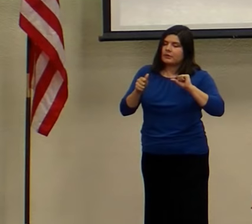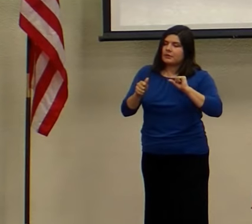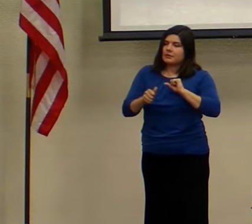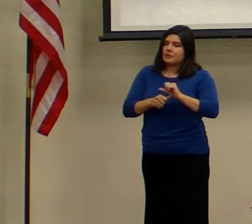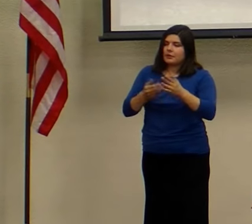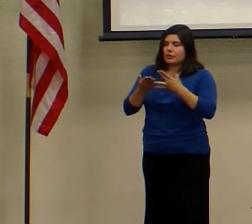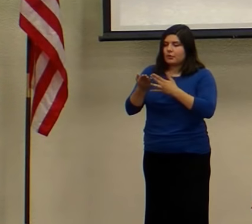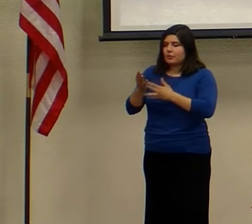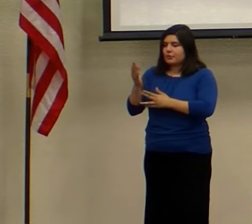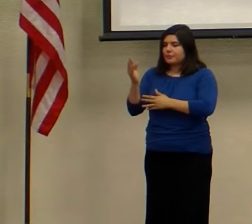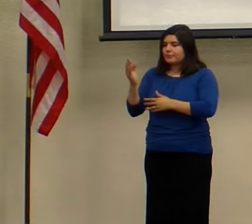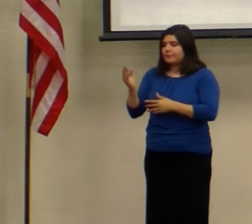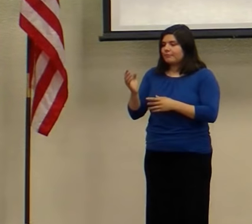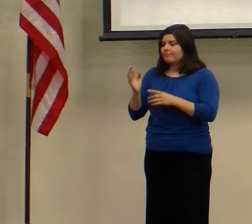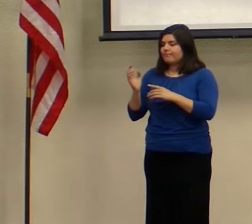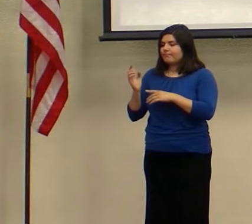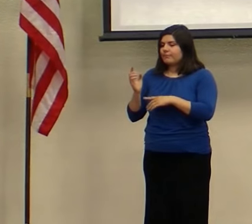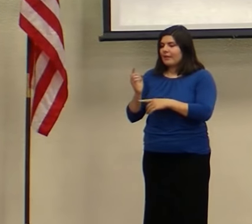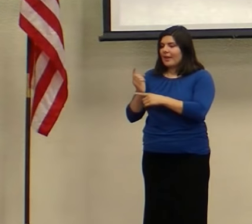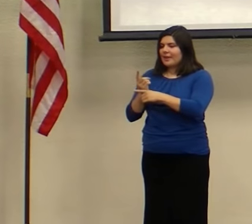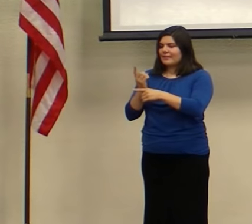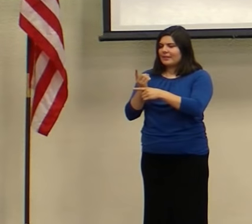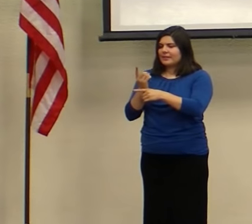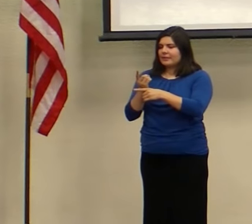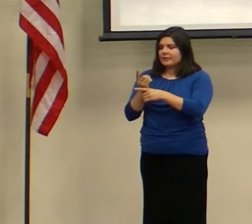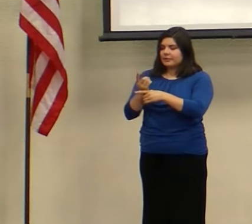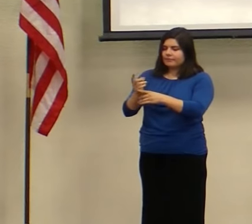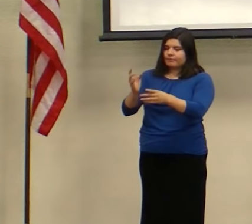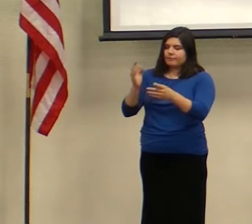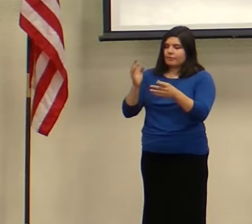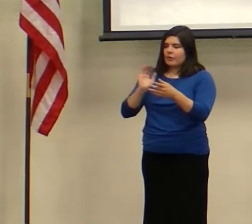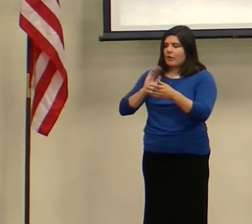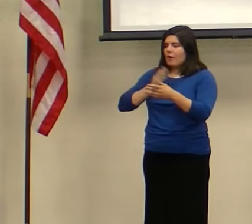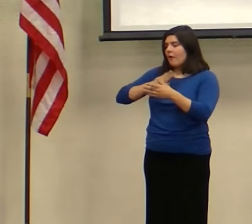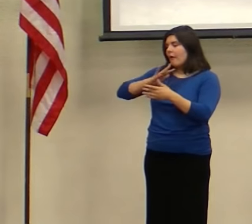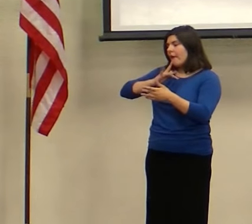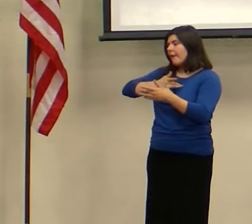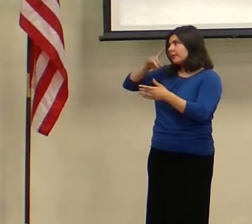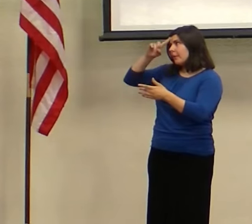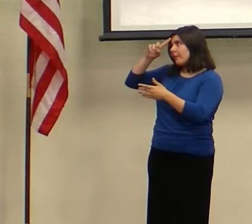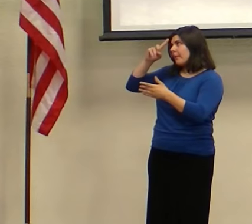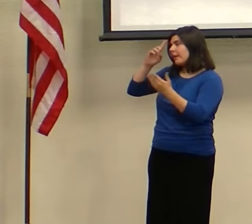through edification, by directing our hearts and our minds with each other towards God.